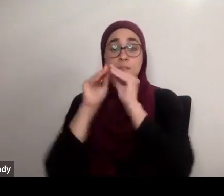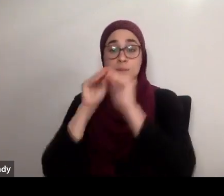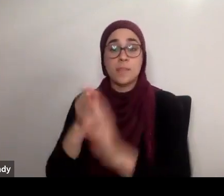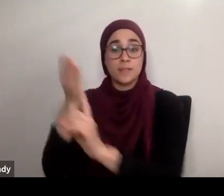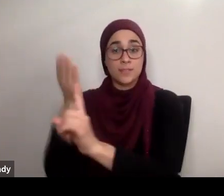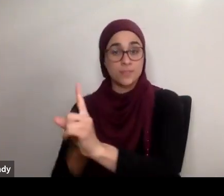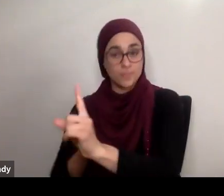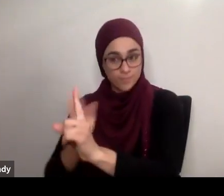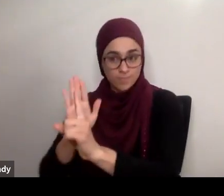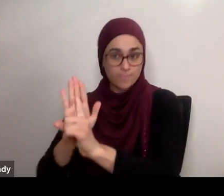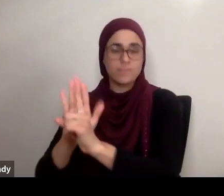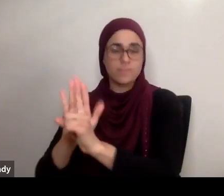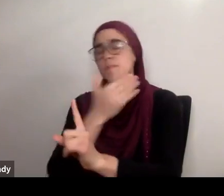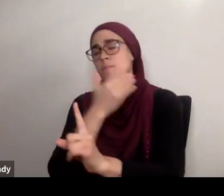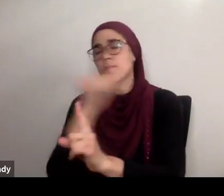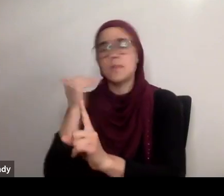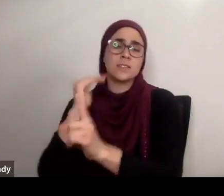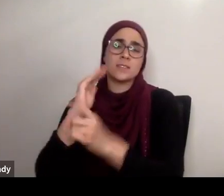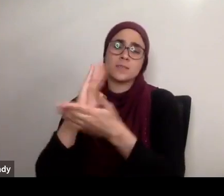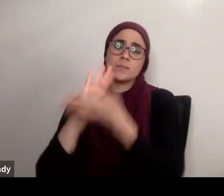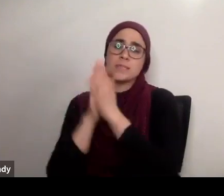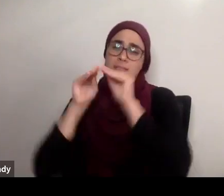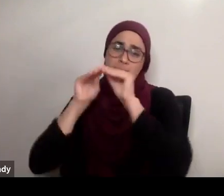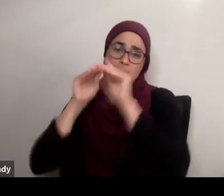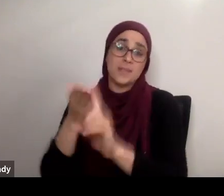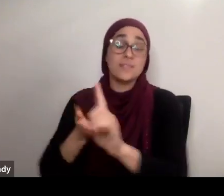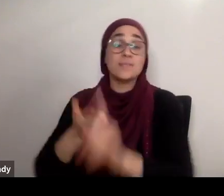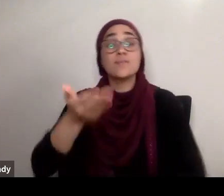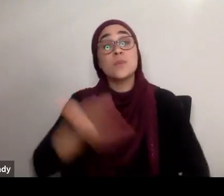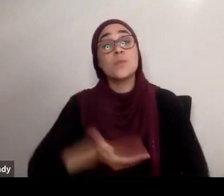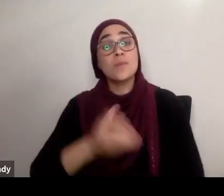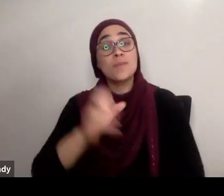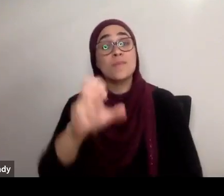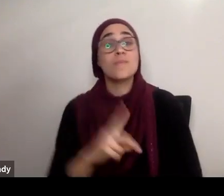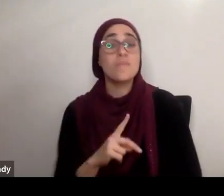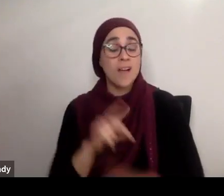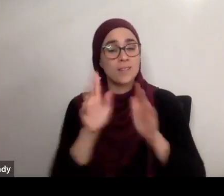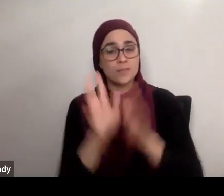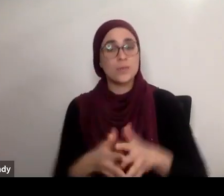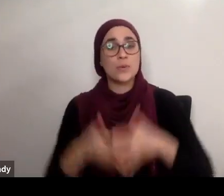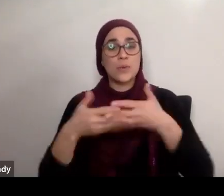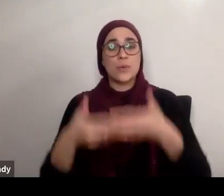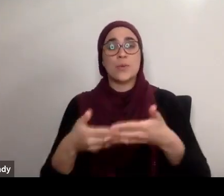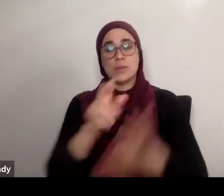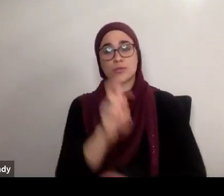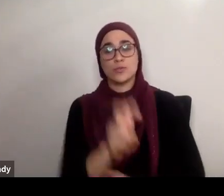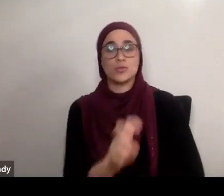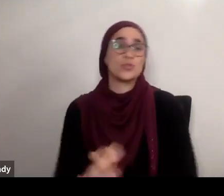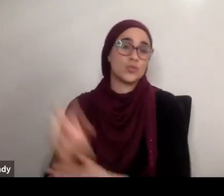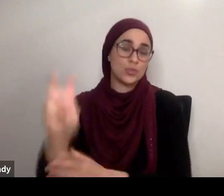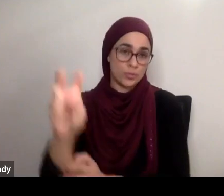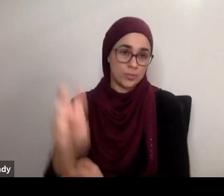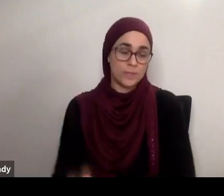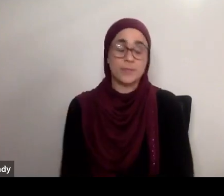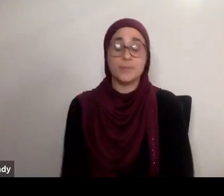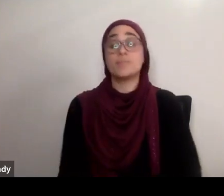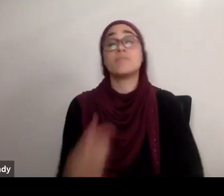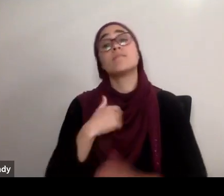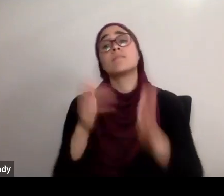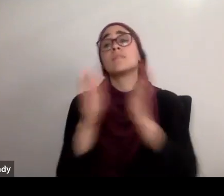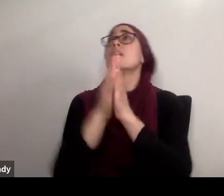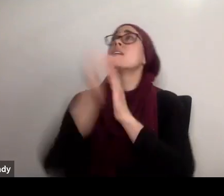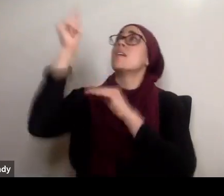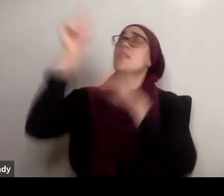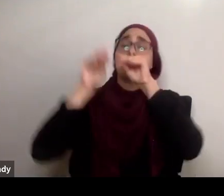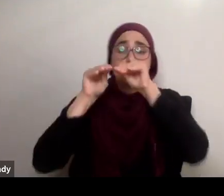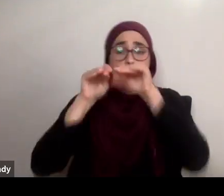salati wa tamu tasleem. Welcome back to another episode of Qur'an Journey. ask Allah subhanahu wa'ala to bless you, to bless your families, to bless your loved ones, and to keep us